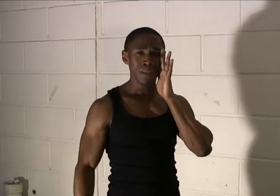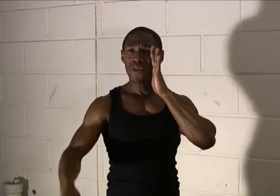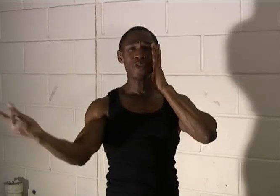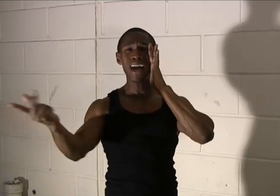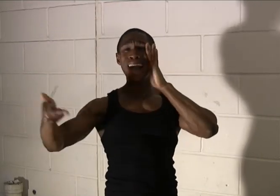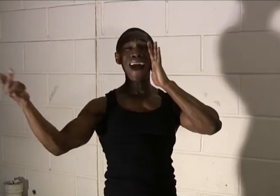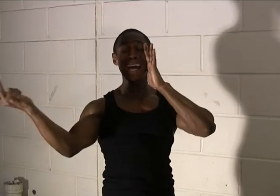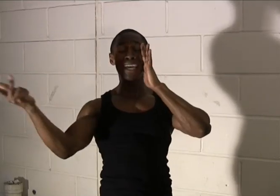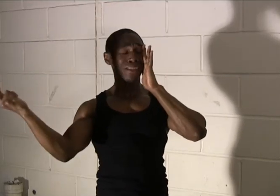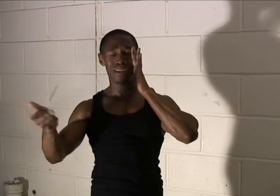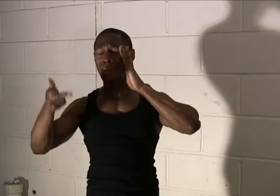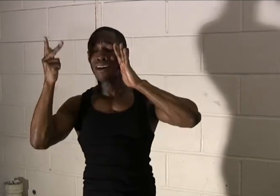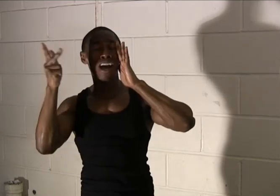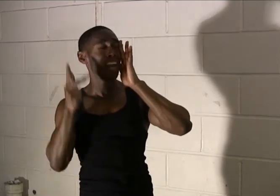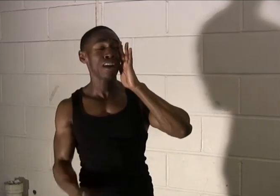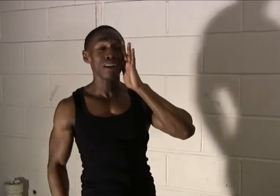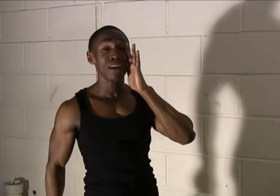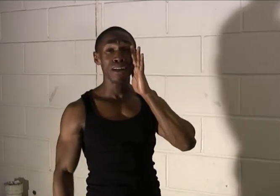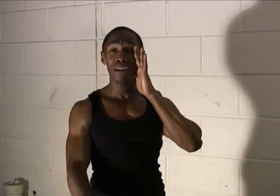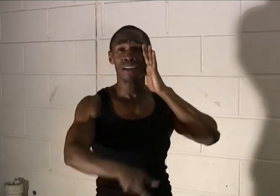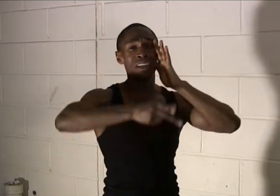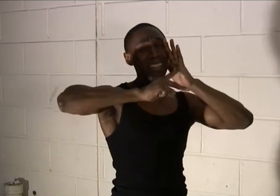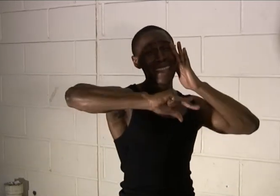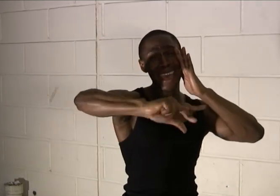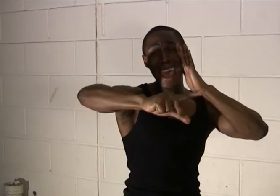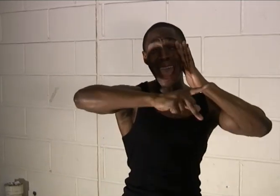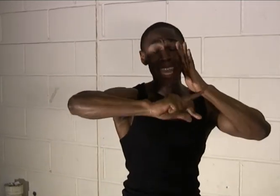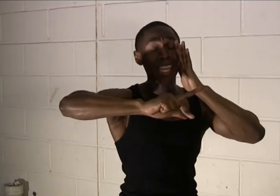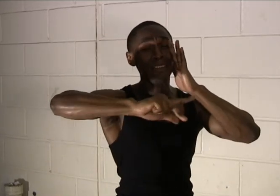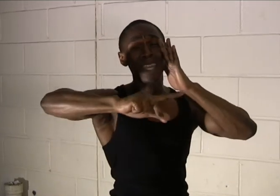Christ the Savior